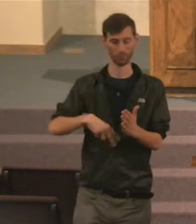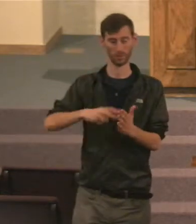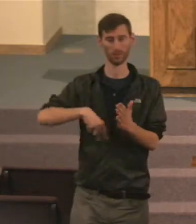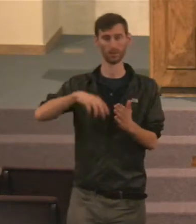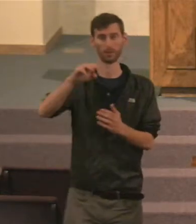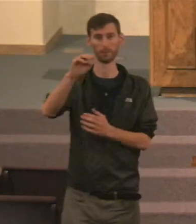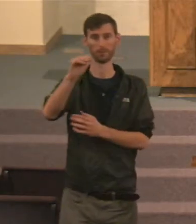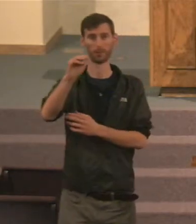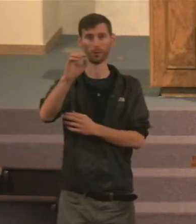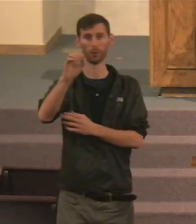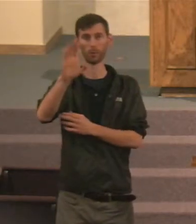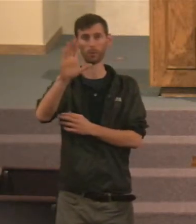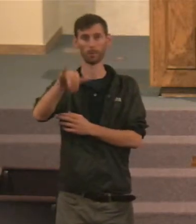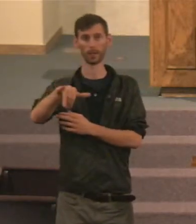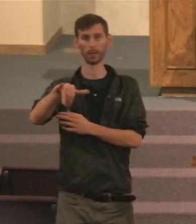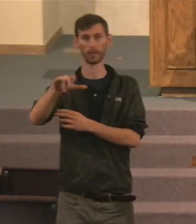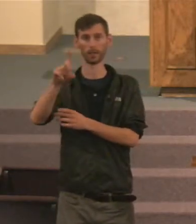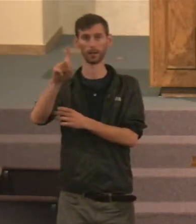Whew.